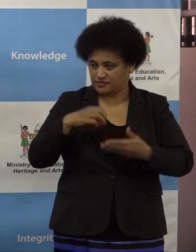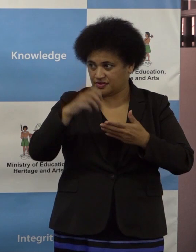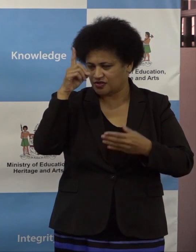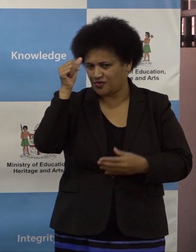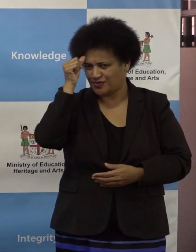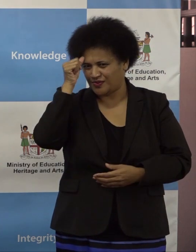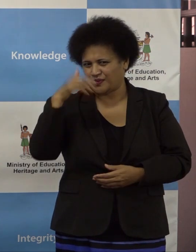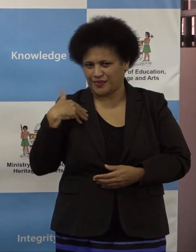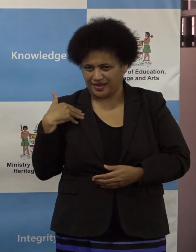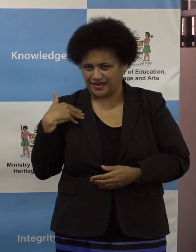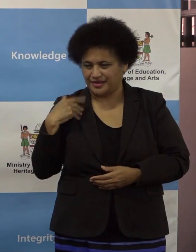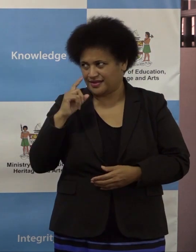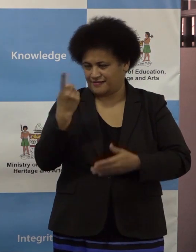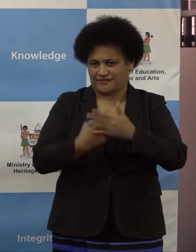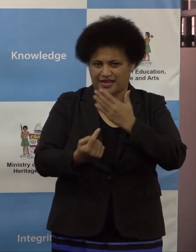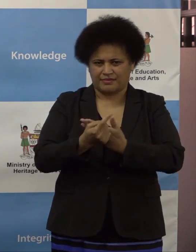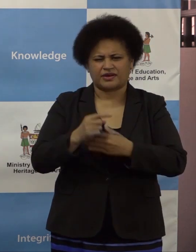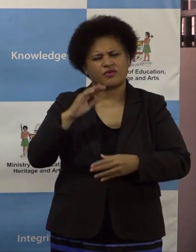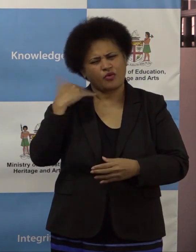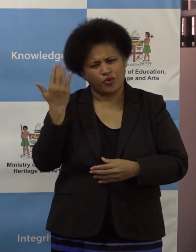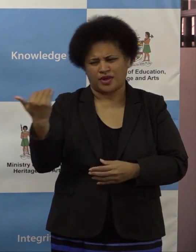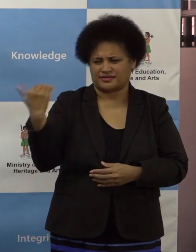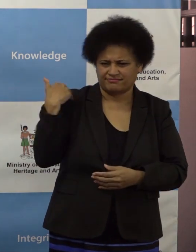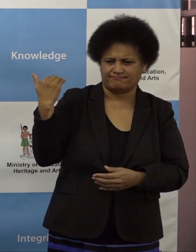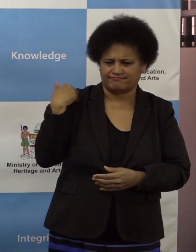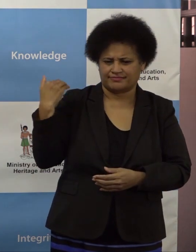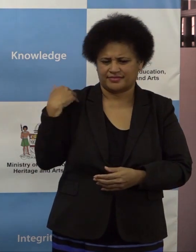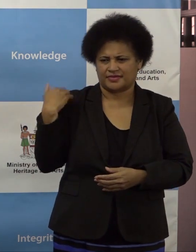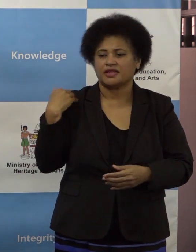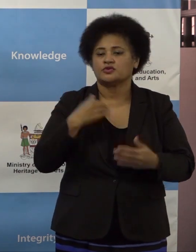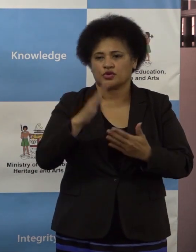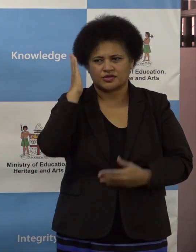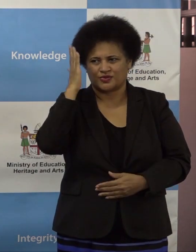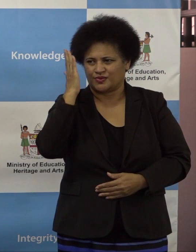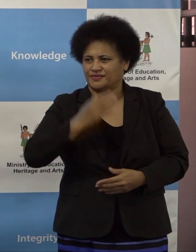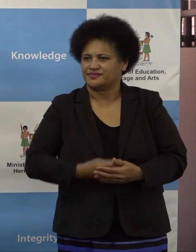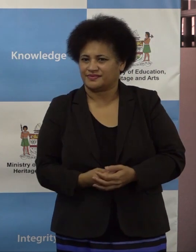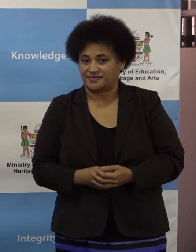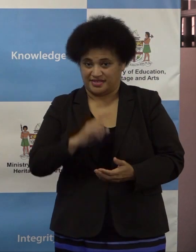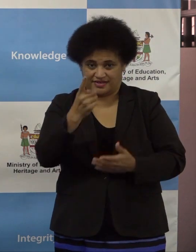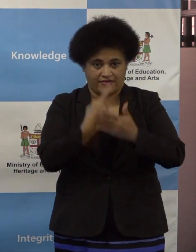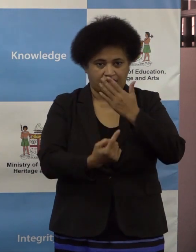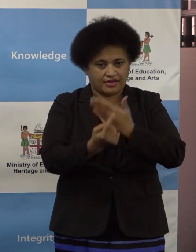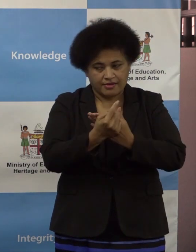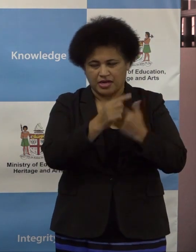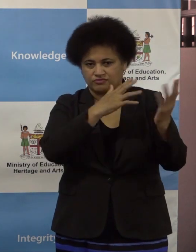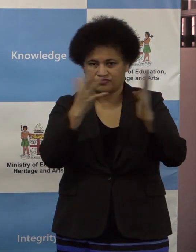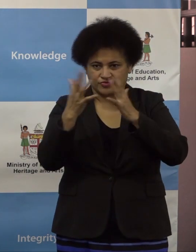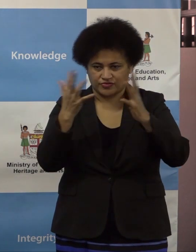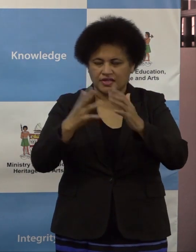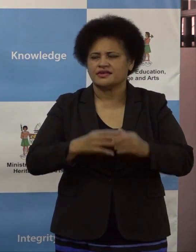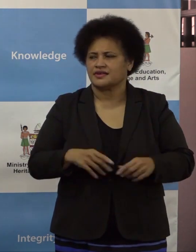cyclones come away. There is always disruption to school and also disruption to